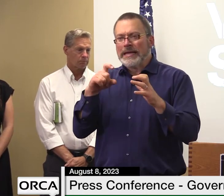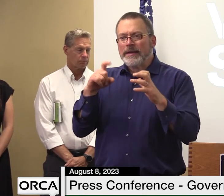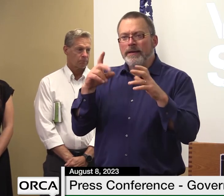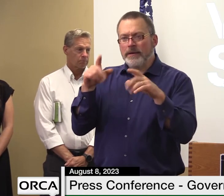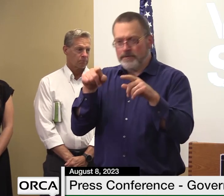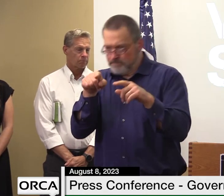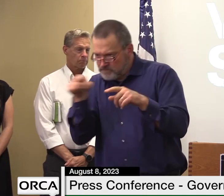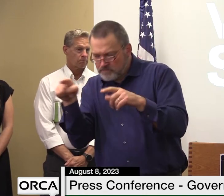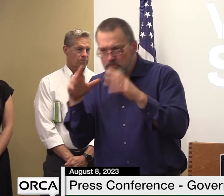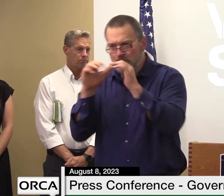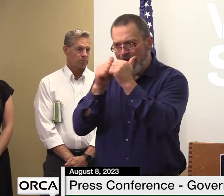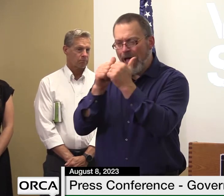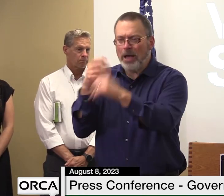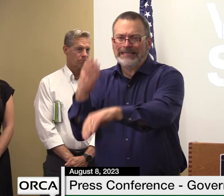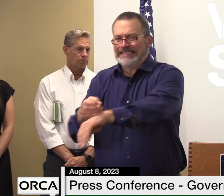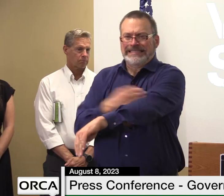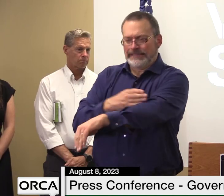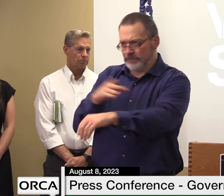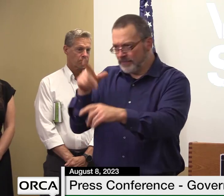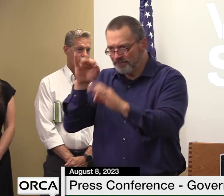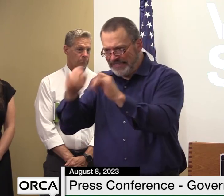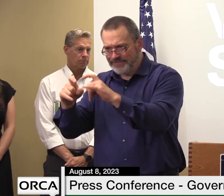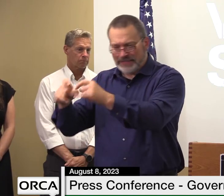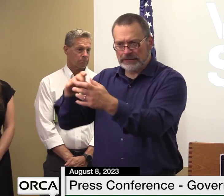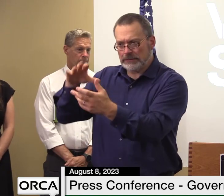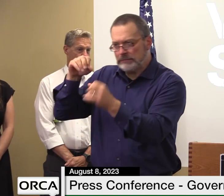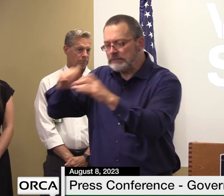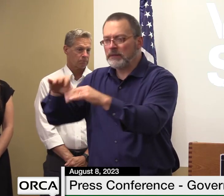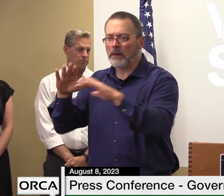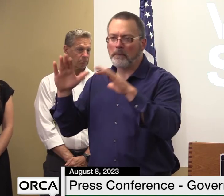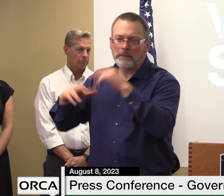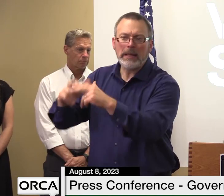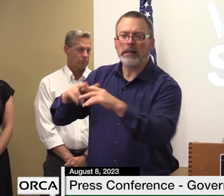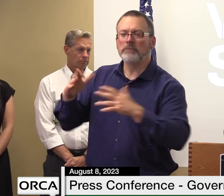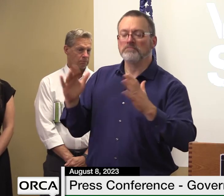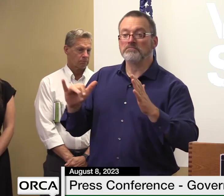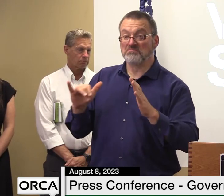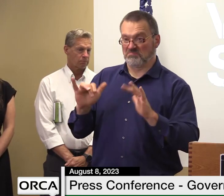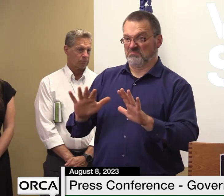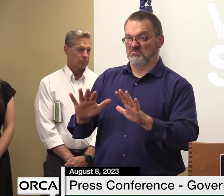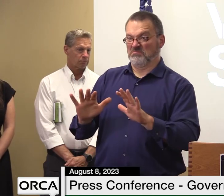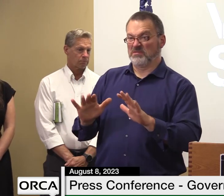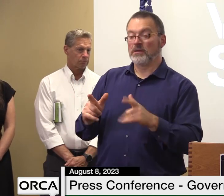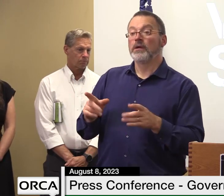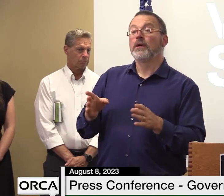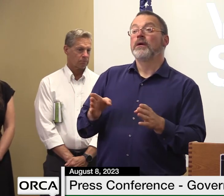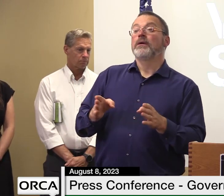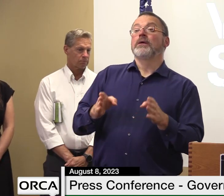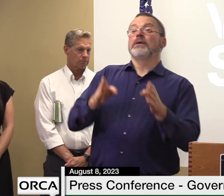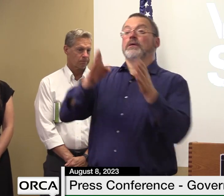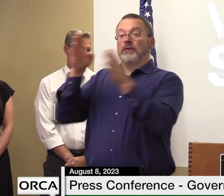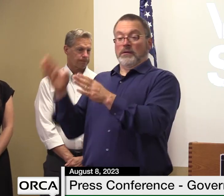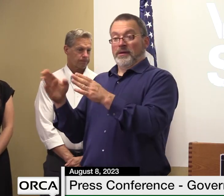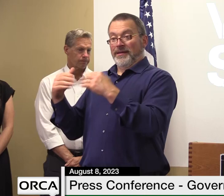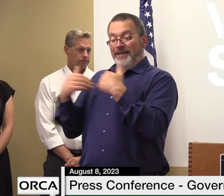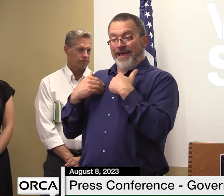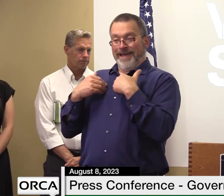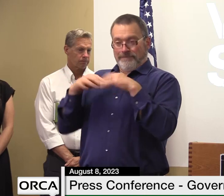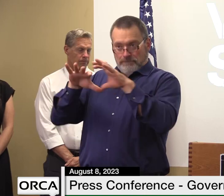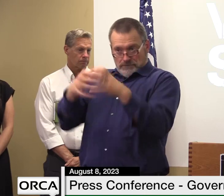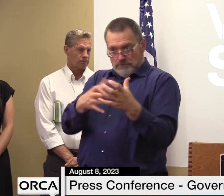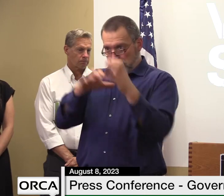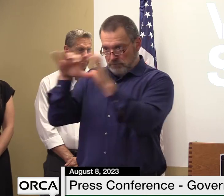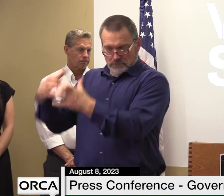and efforts there but now we can move uh to another phase so that we can start rebuilding those